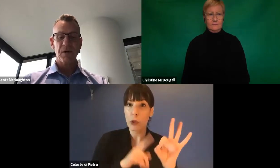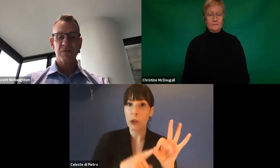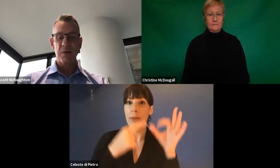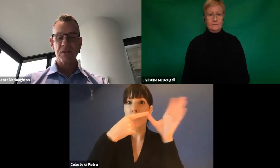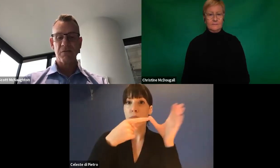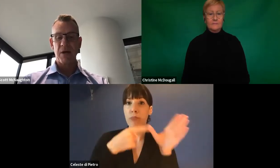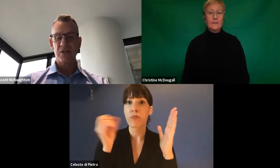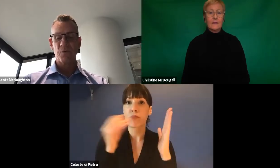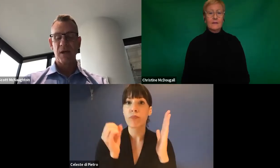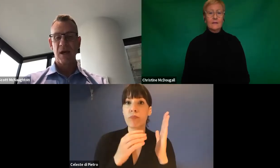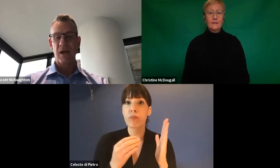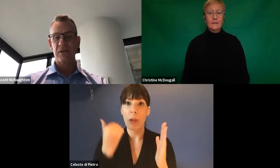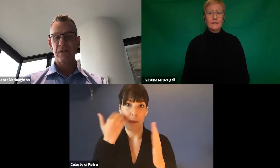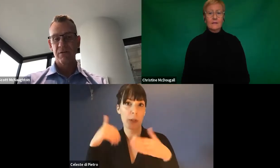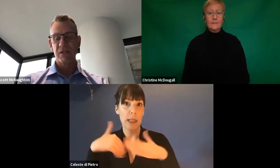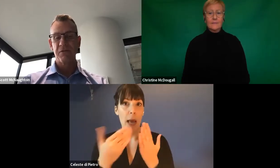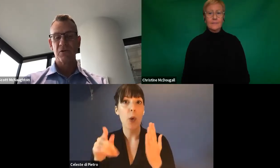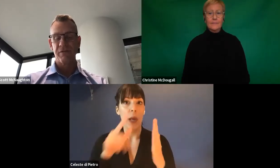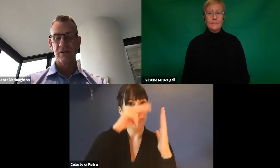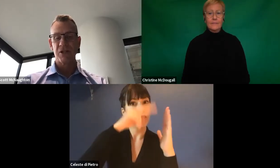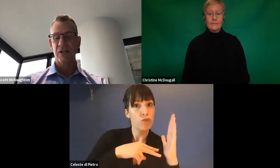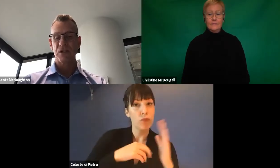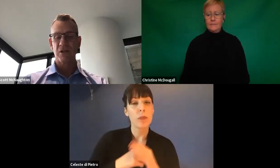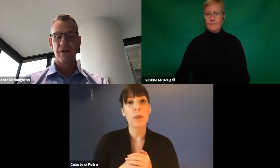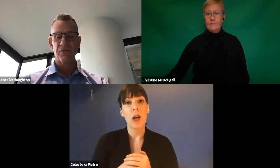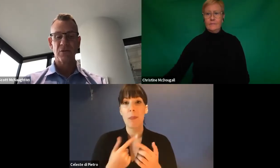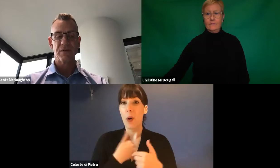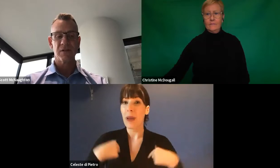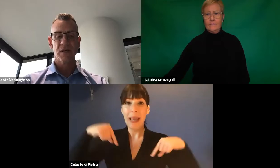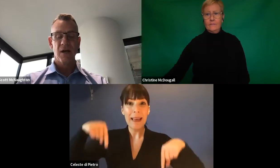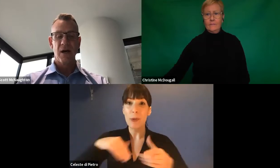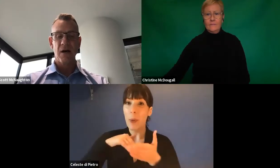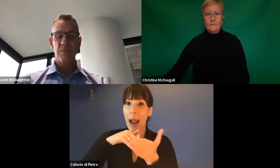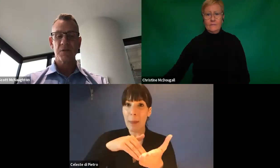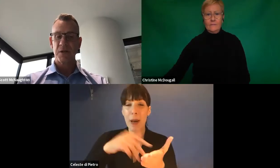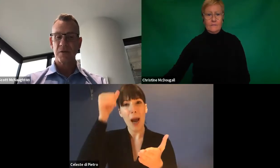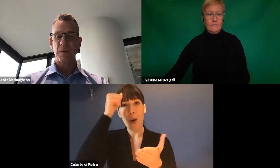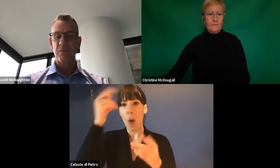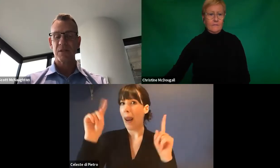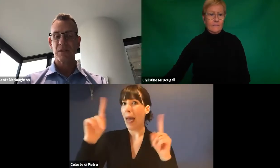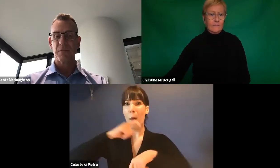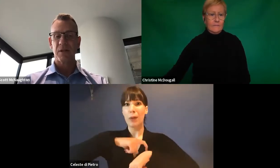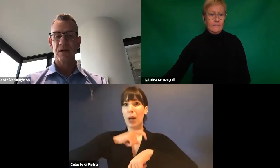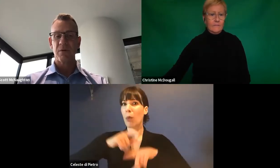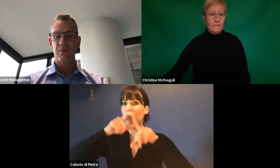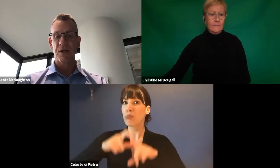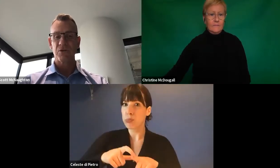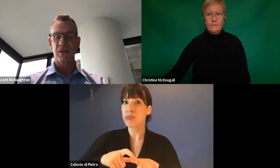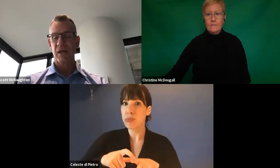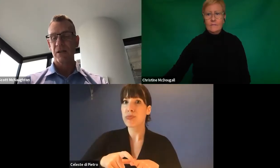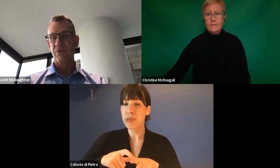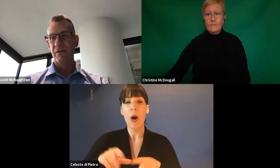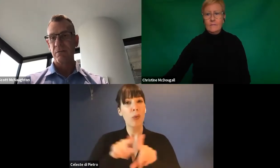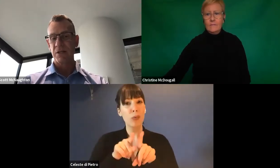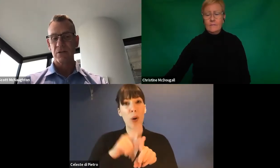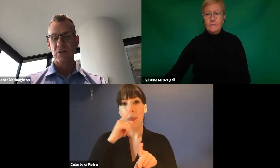to help give as much information as we can. It's a very difficult, a very challenging time for all of us, especially people with disability. We want to make sure